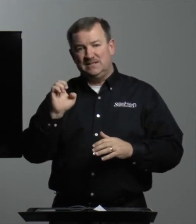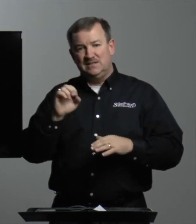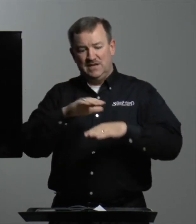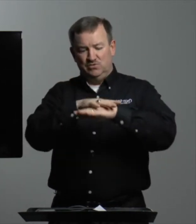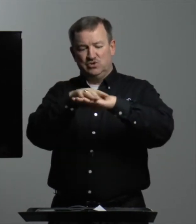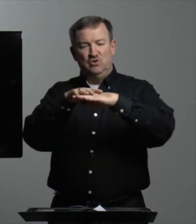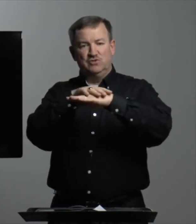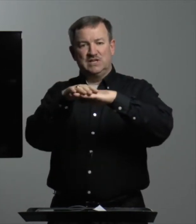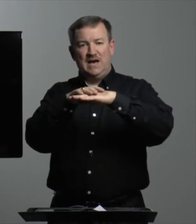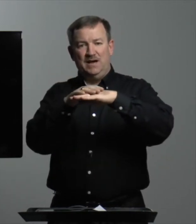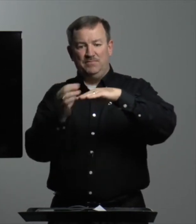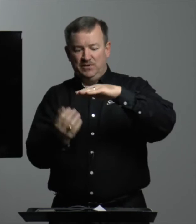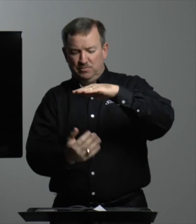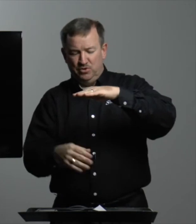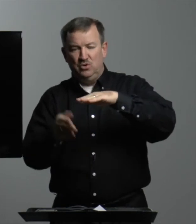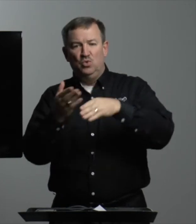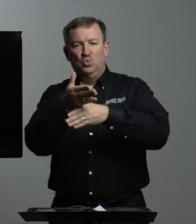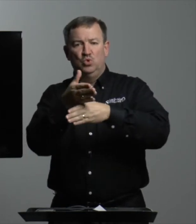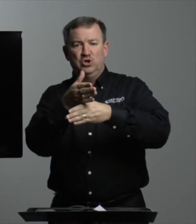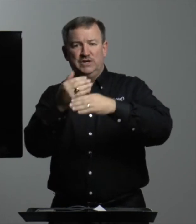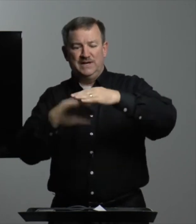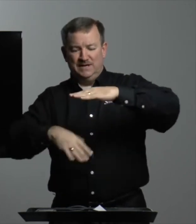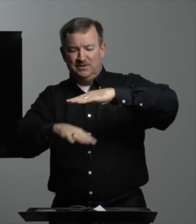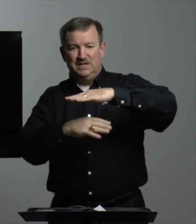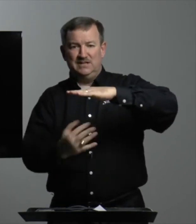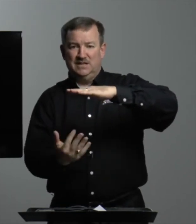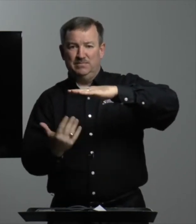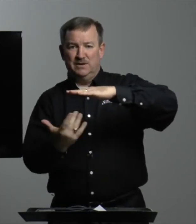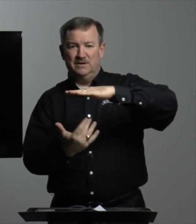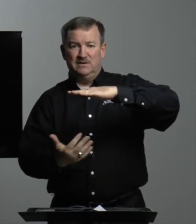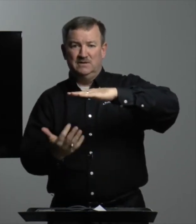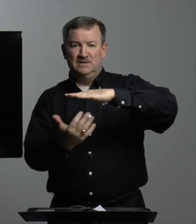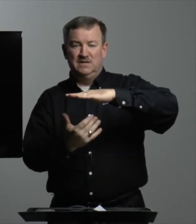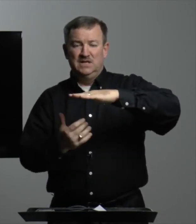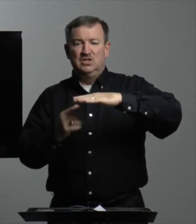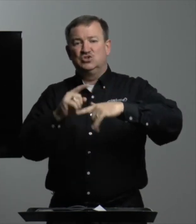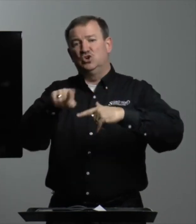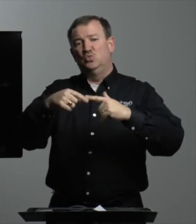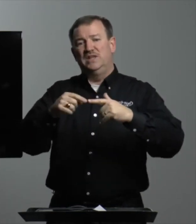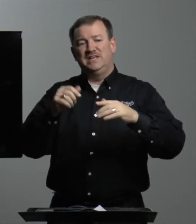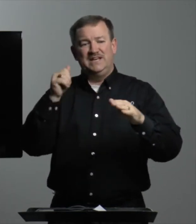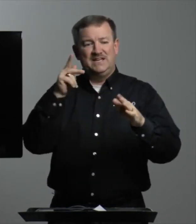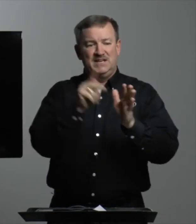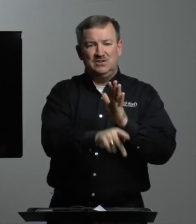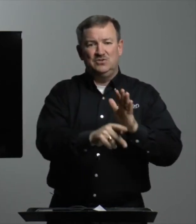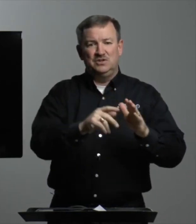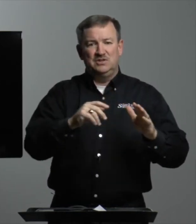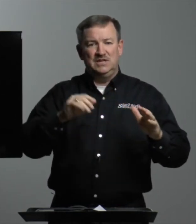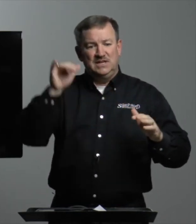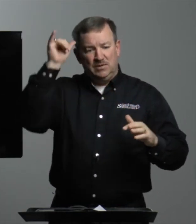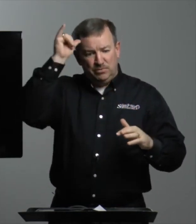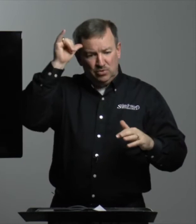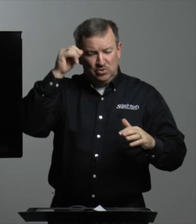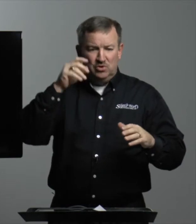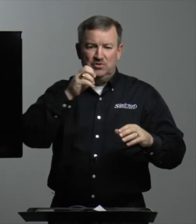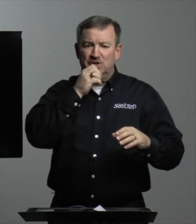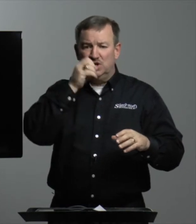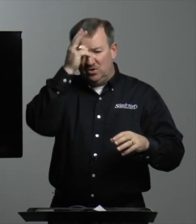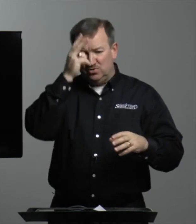that was over top. They would put wood underneath and burn. So when they killed the bull or the goat